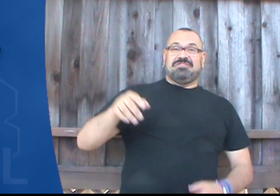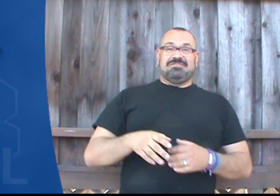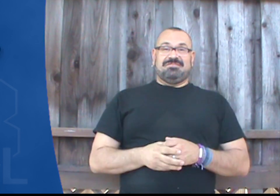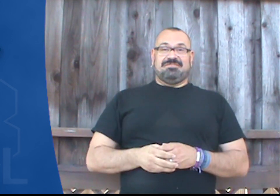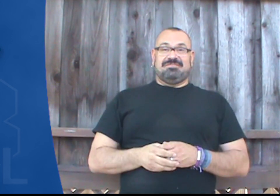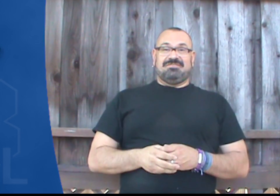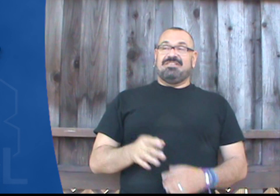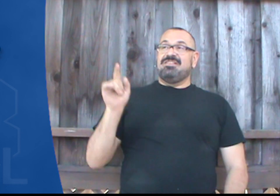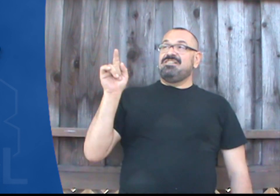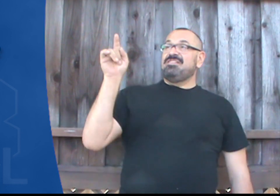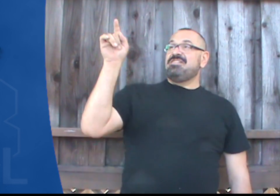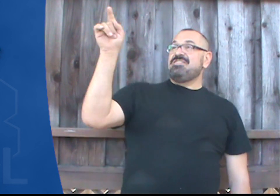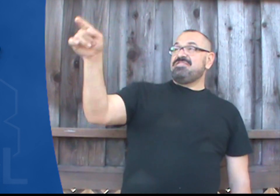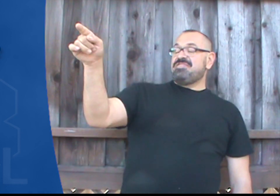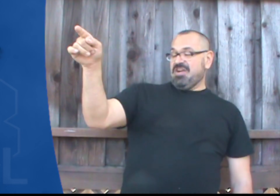there.